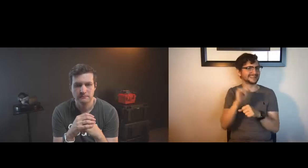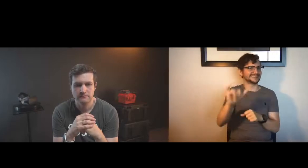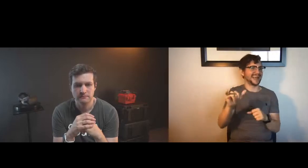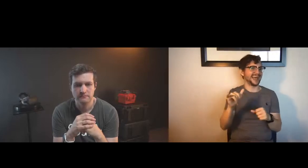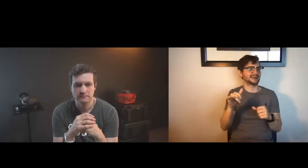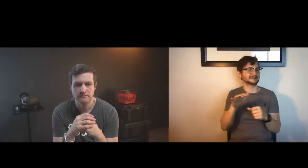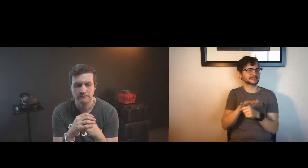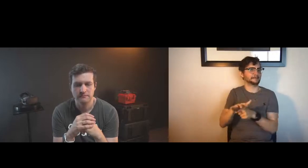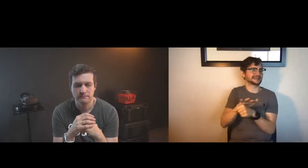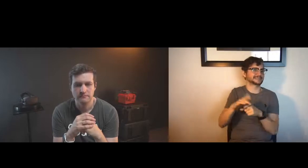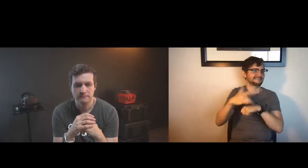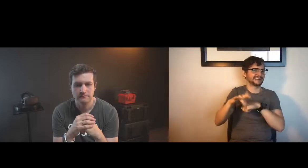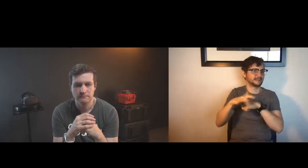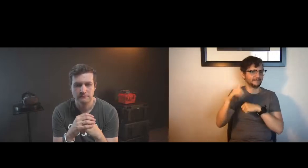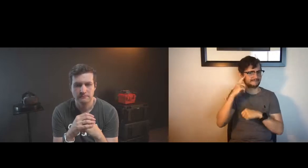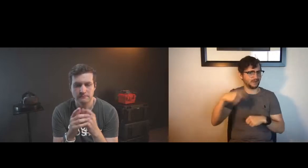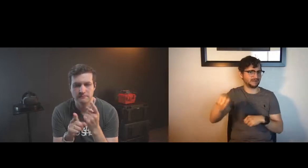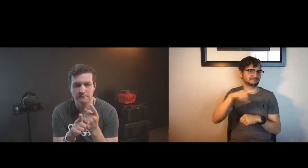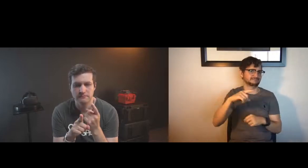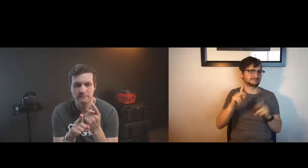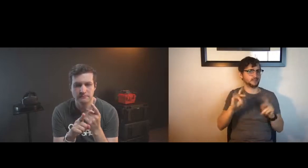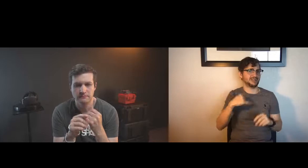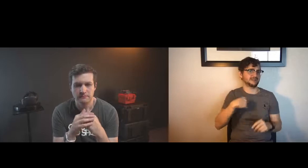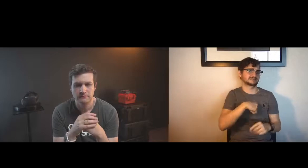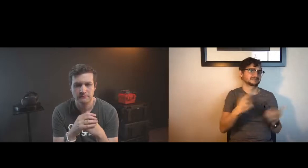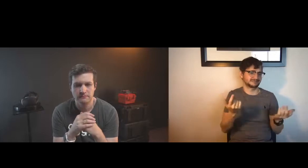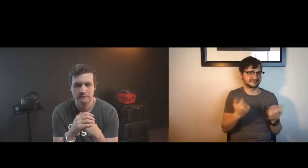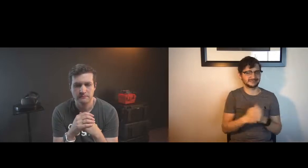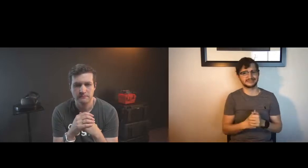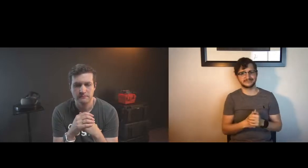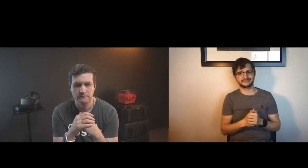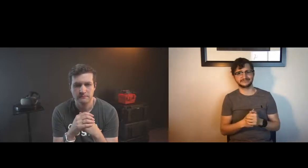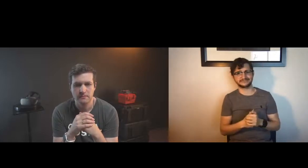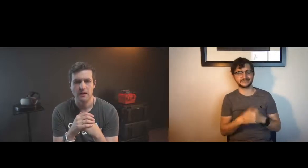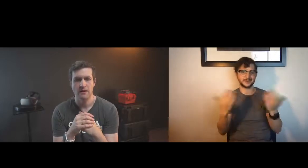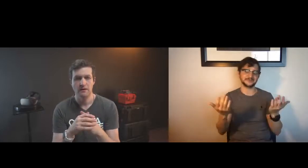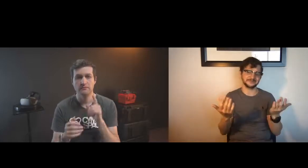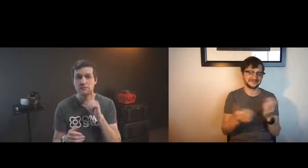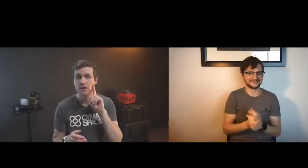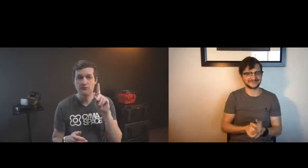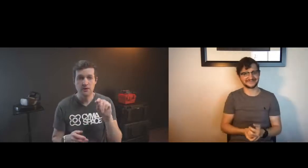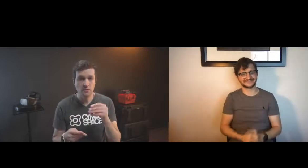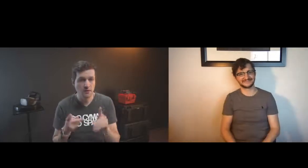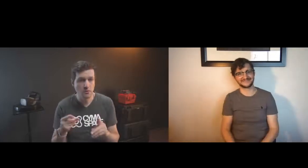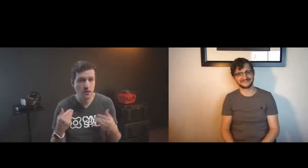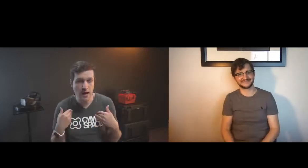hot topic but i think it should be and we should make that space available for people like us